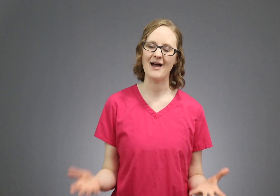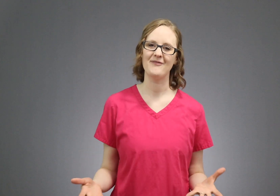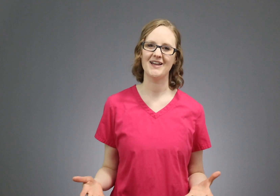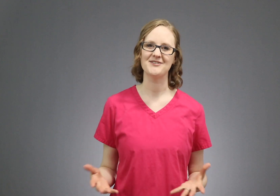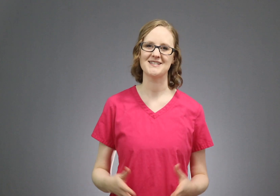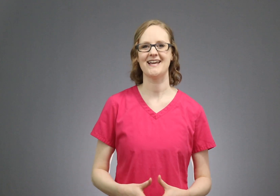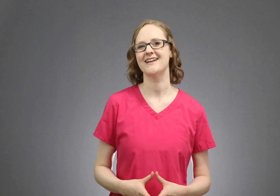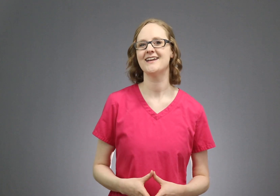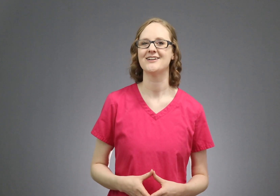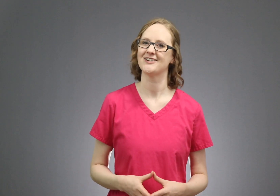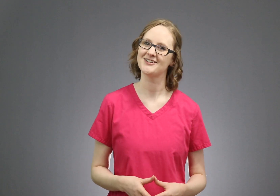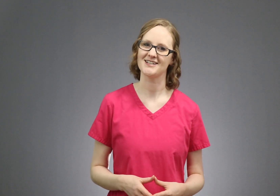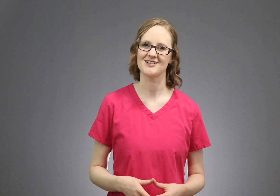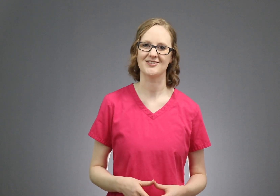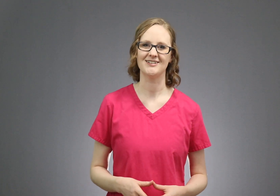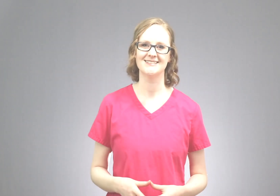lab values in nursing school.